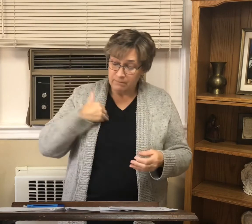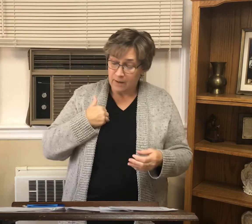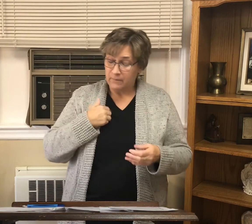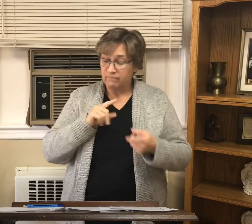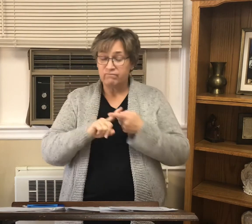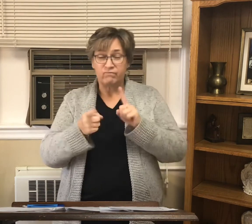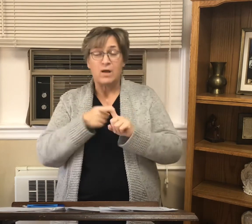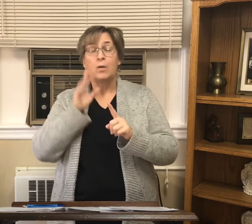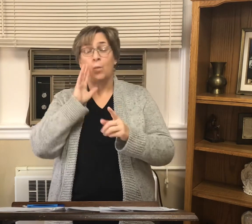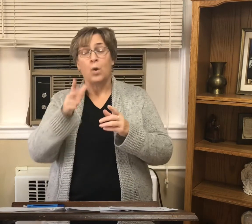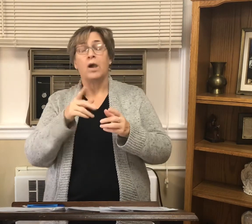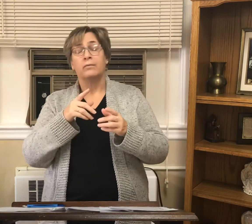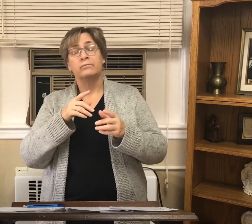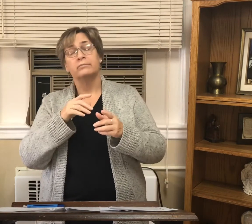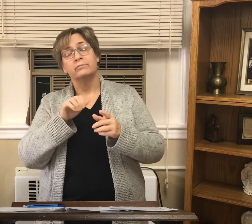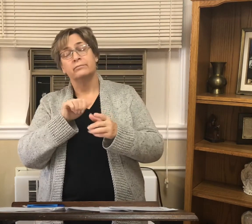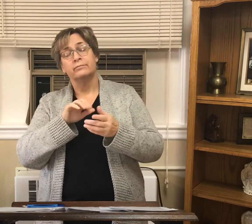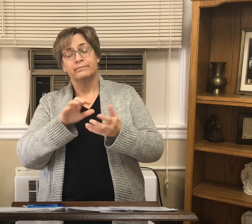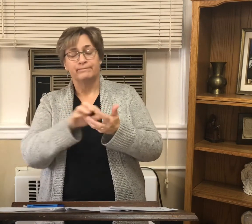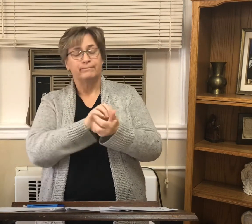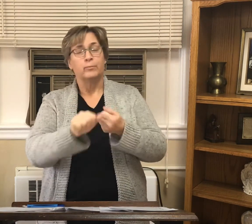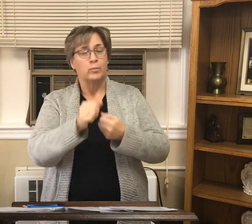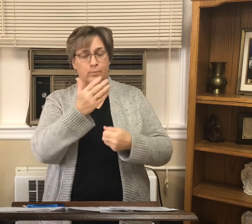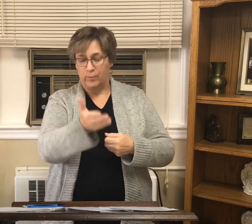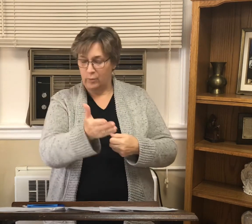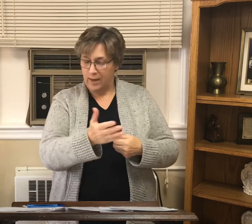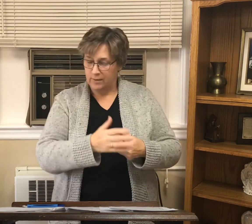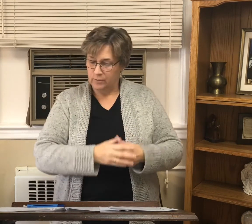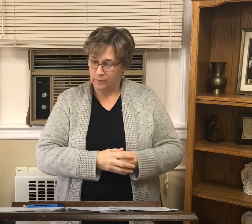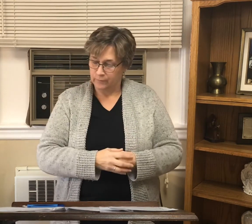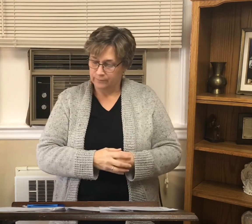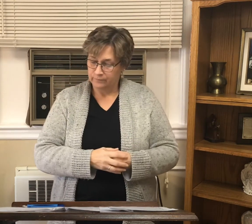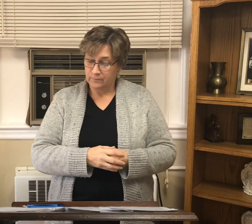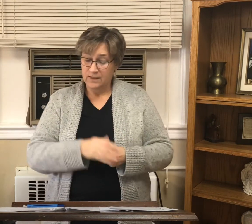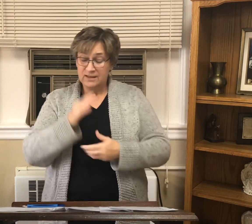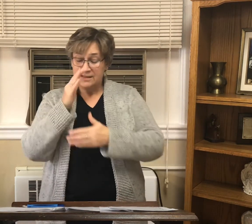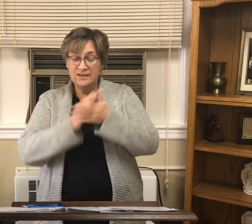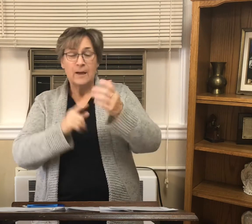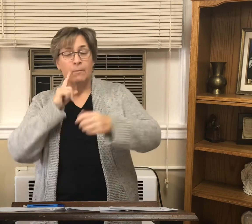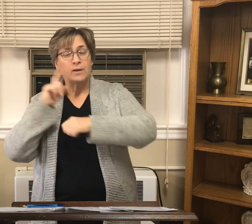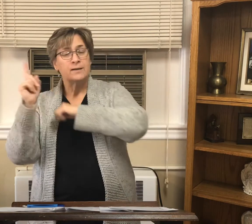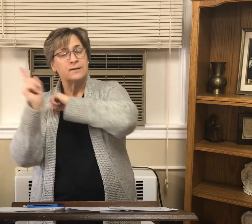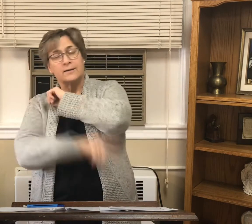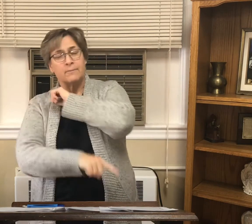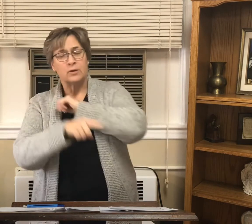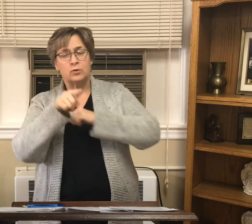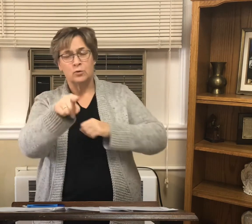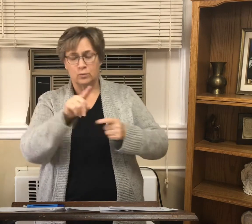will even be handed over by parents brothers relatives and friends and they will put some of you to death